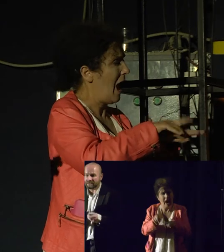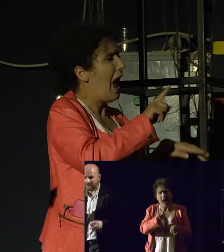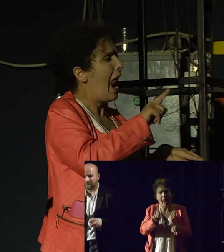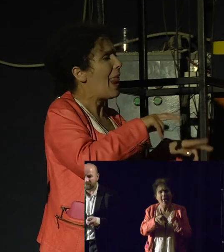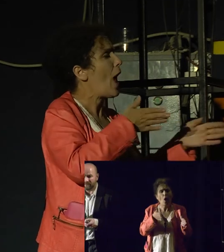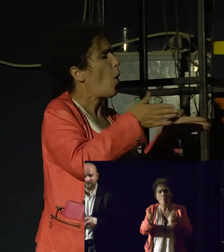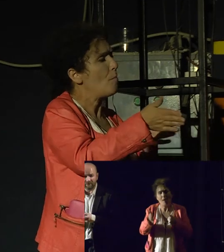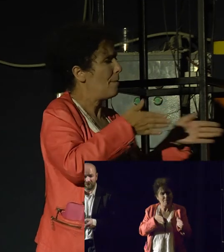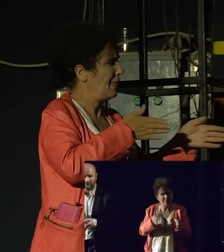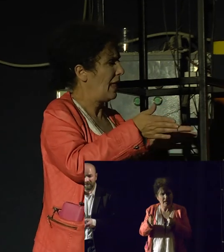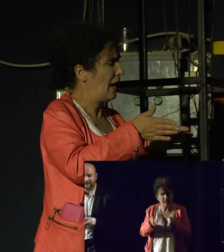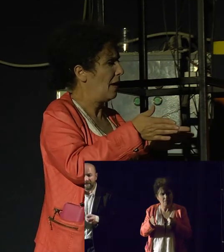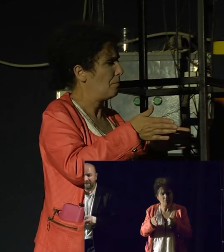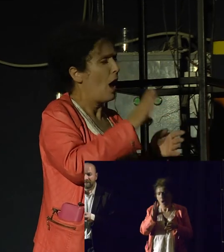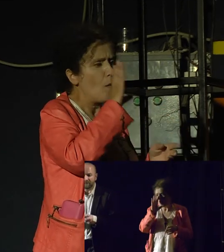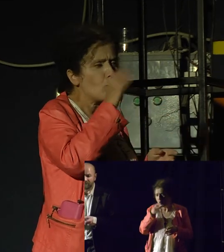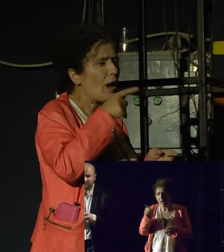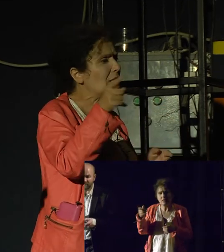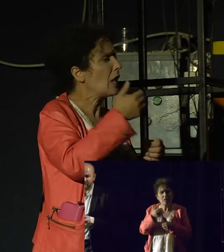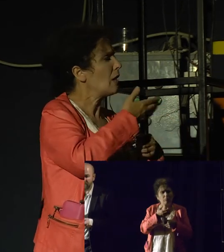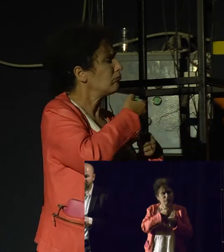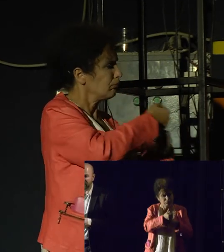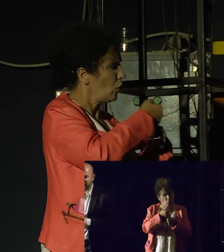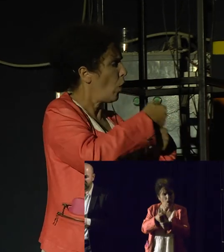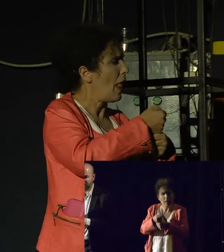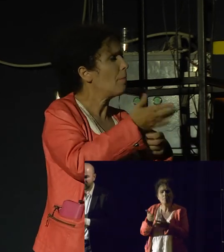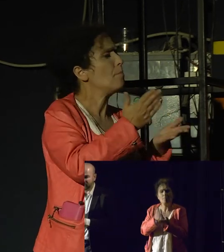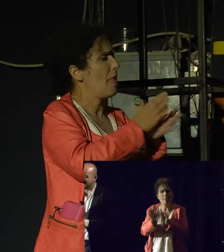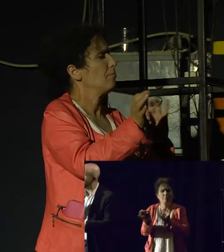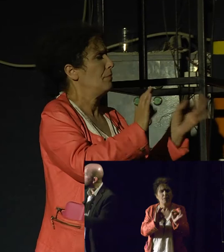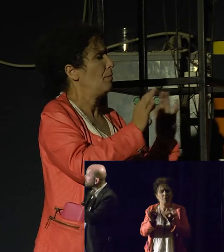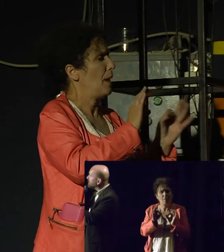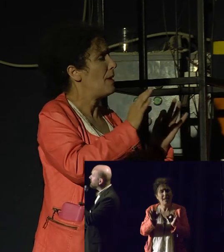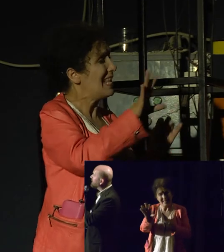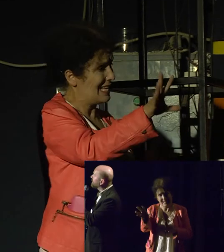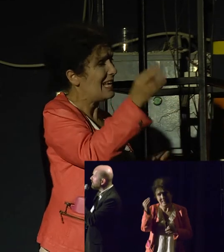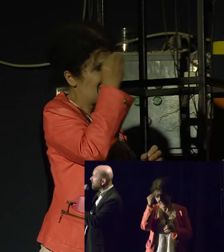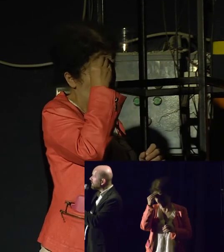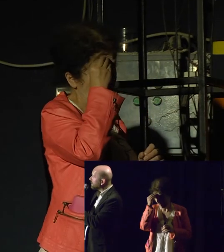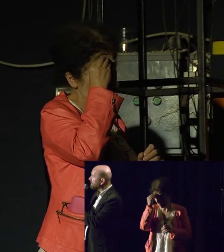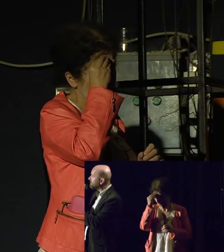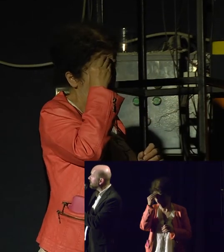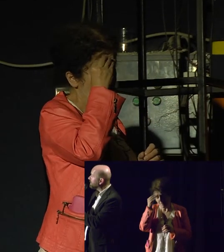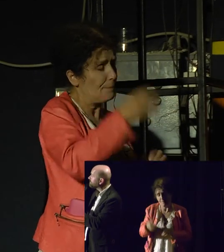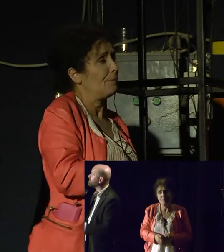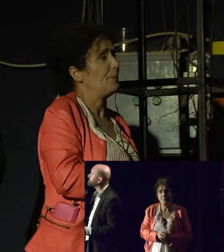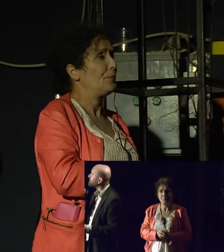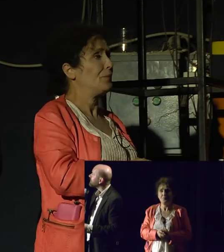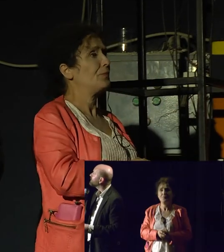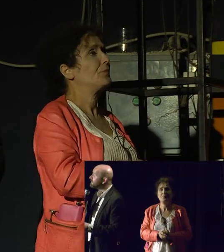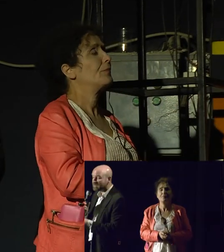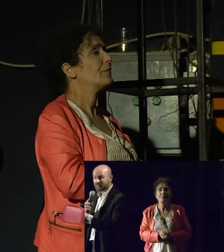completely unprepared and unaware, and they lost the ratification of the Istanbul Convention. So, no country is spared.